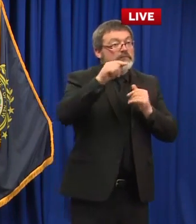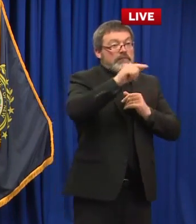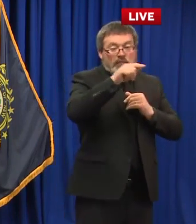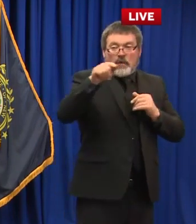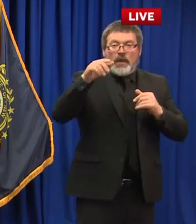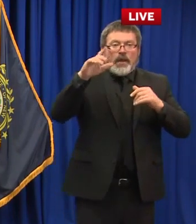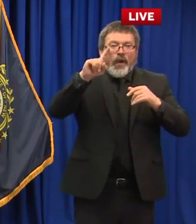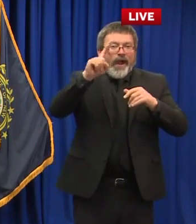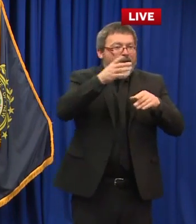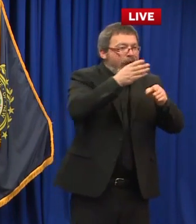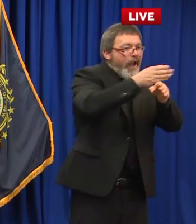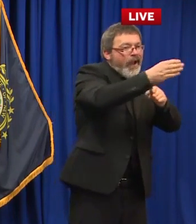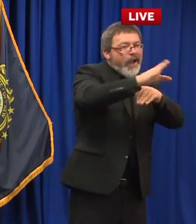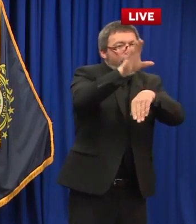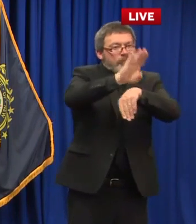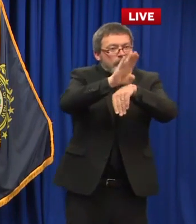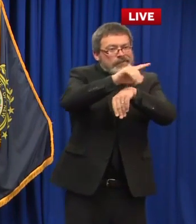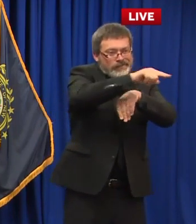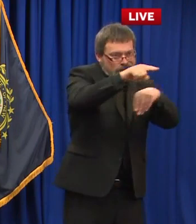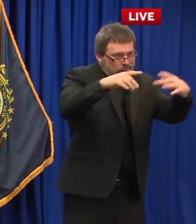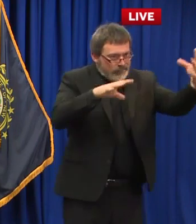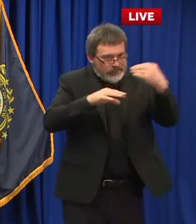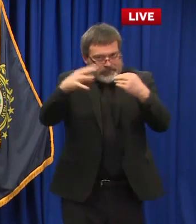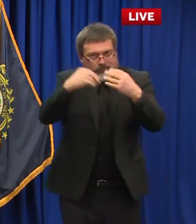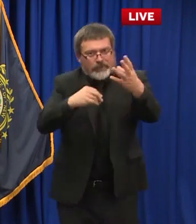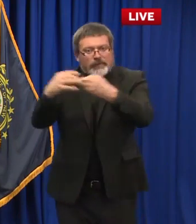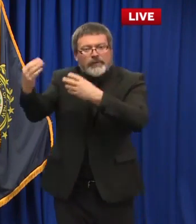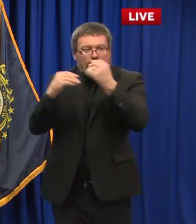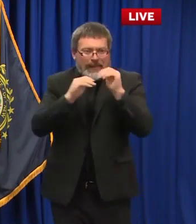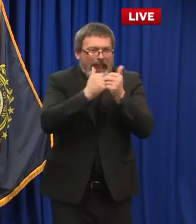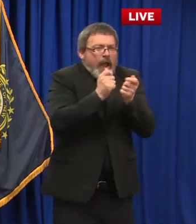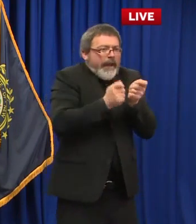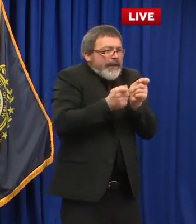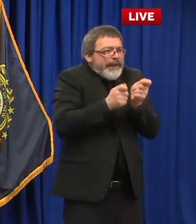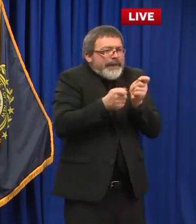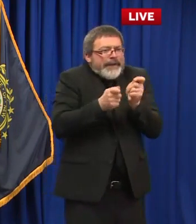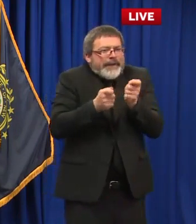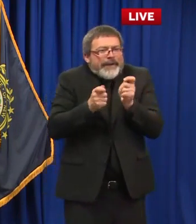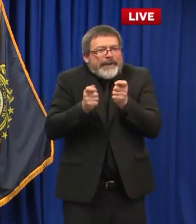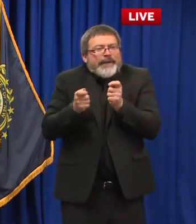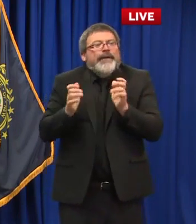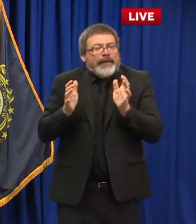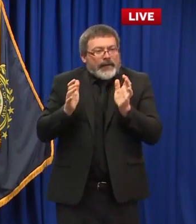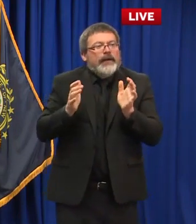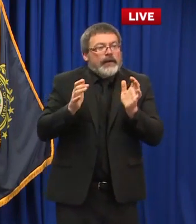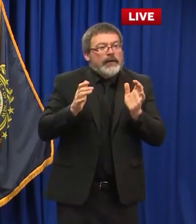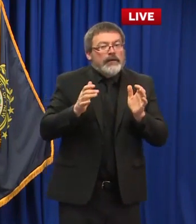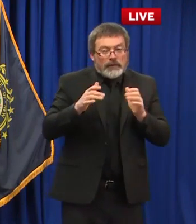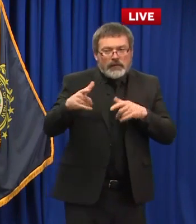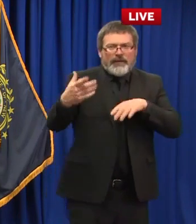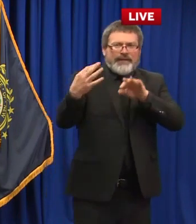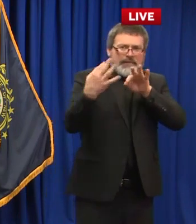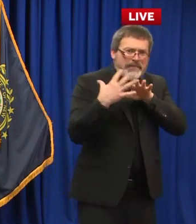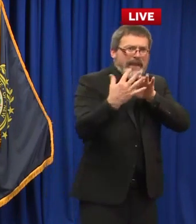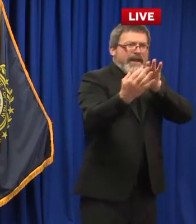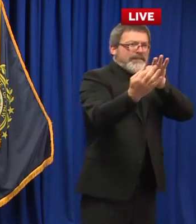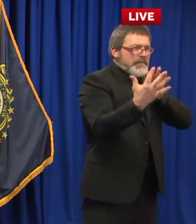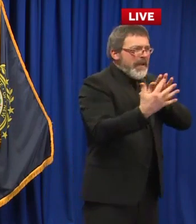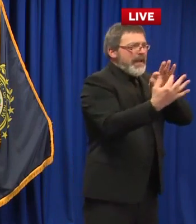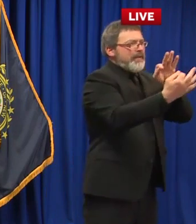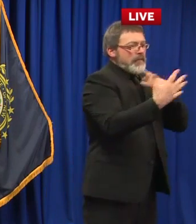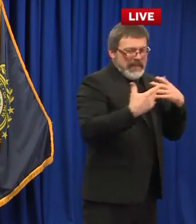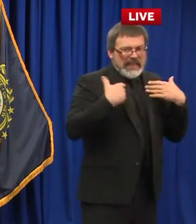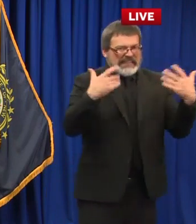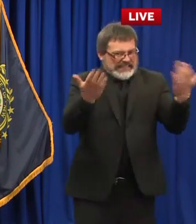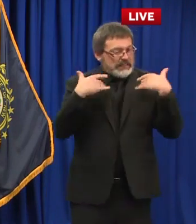working get hold get uh the stakeholder input they get those industries input and what they would like to see to flex things open over time and trying